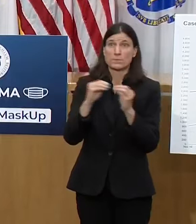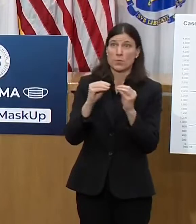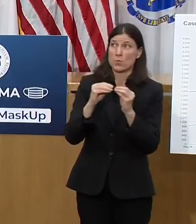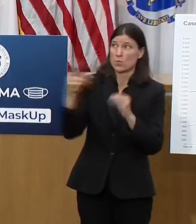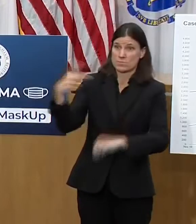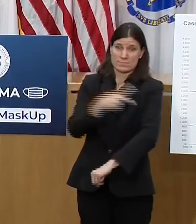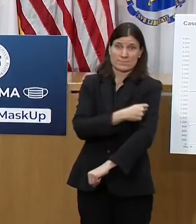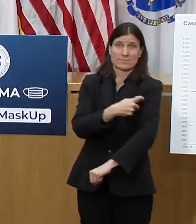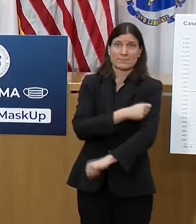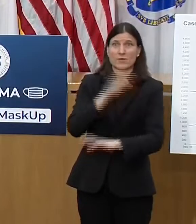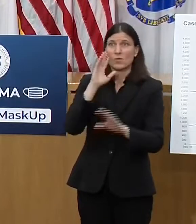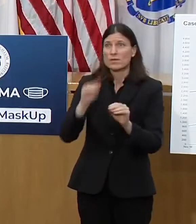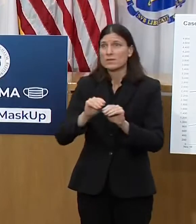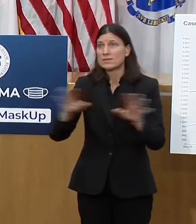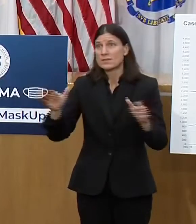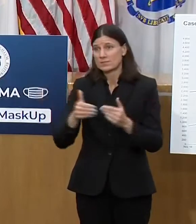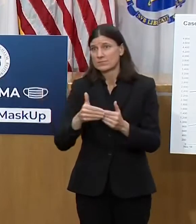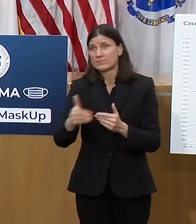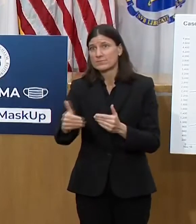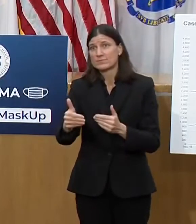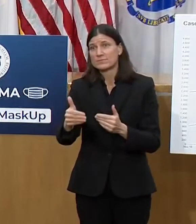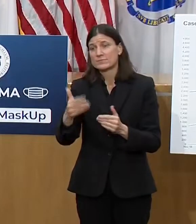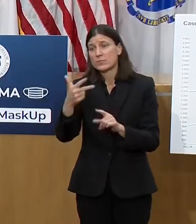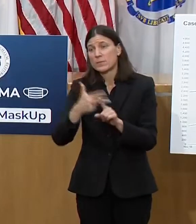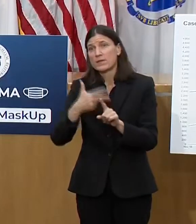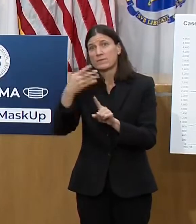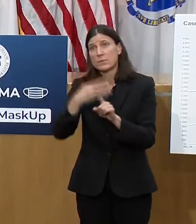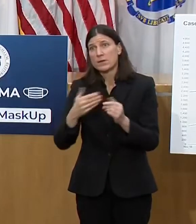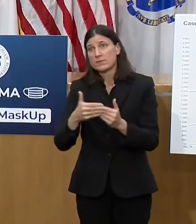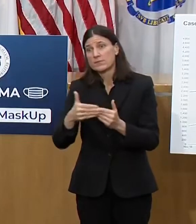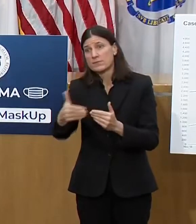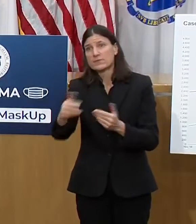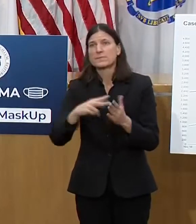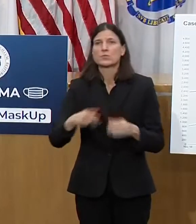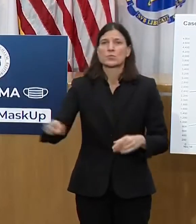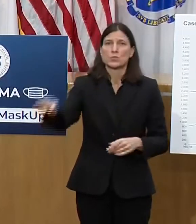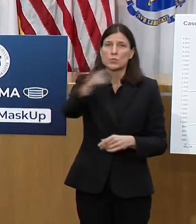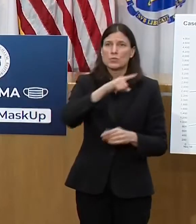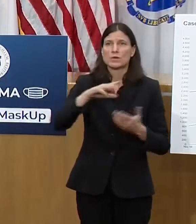requires that we all do things that we know can stop the spread.